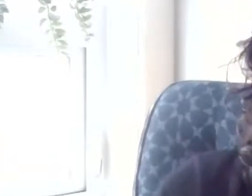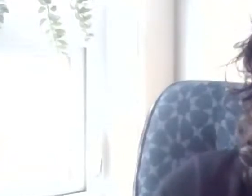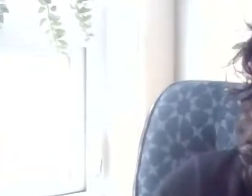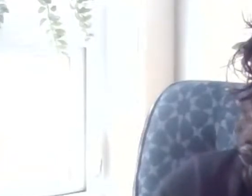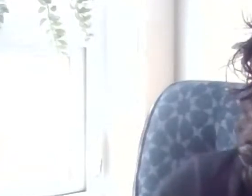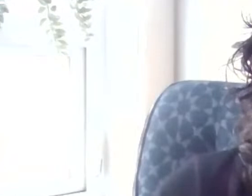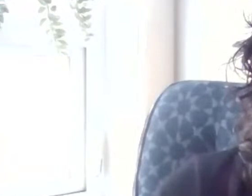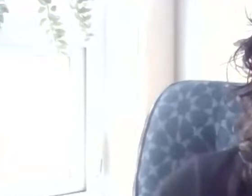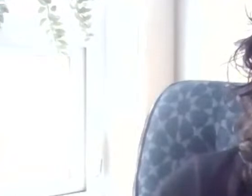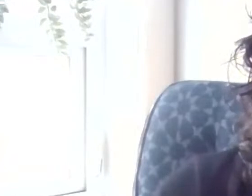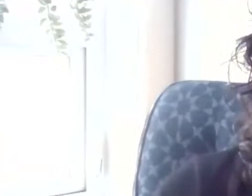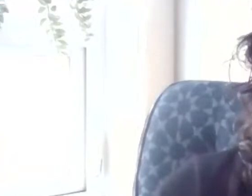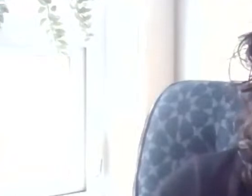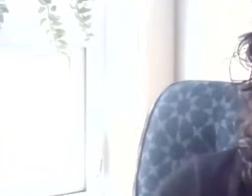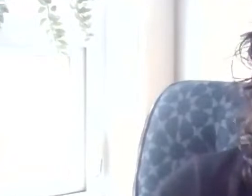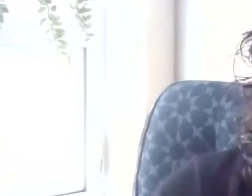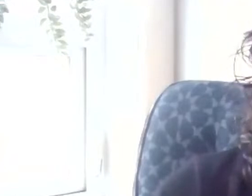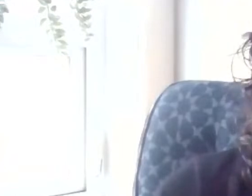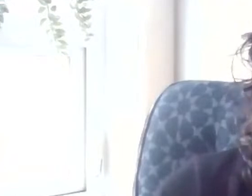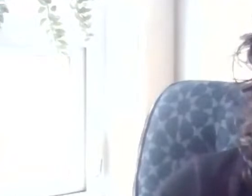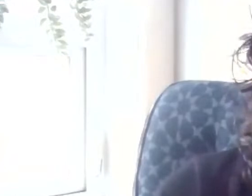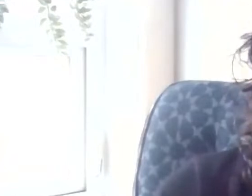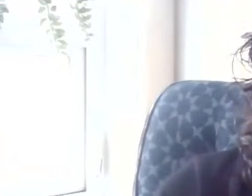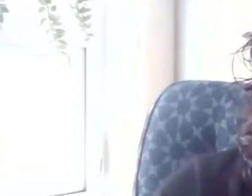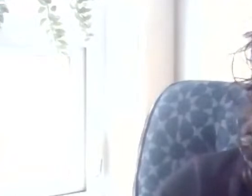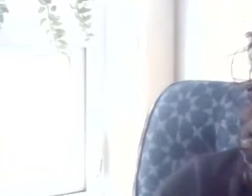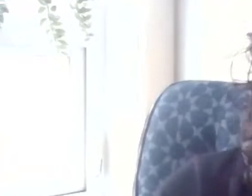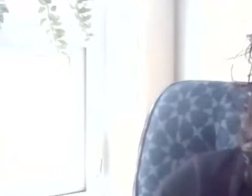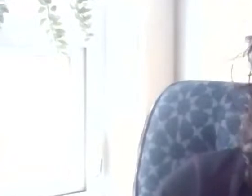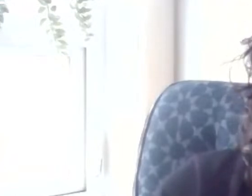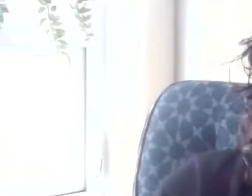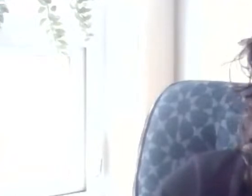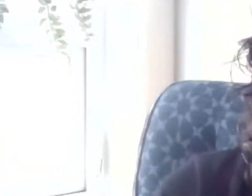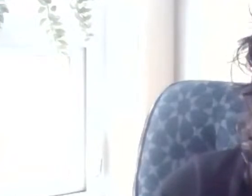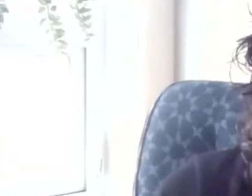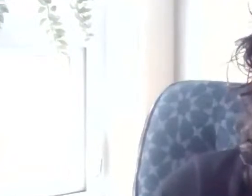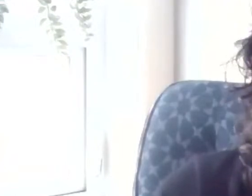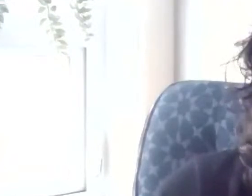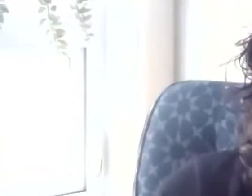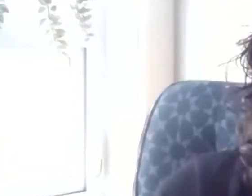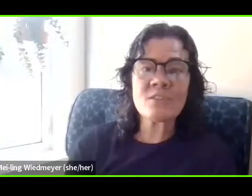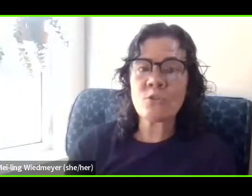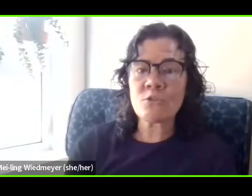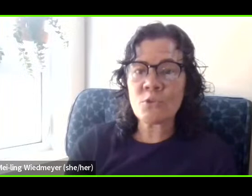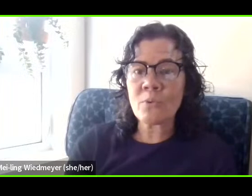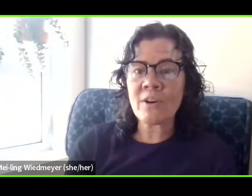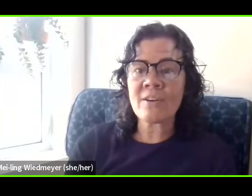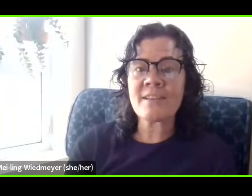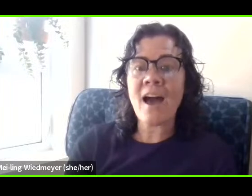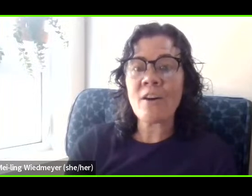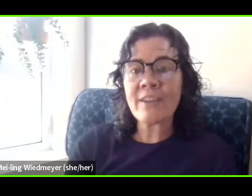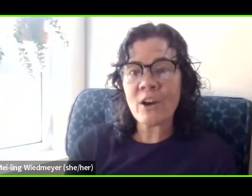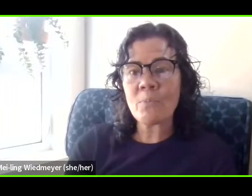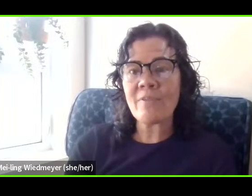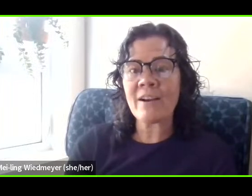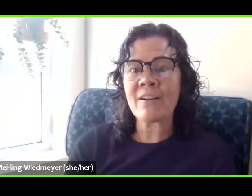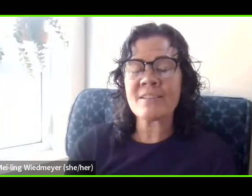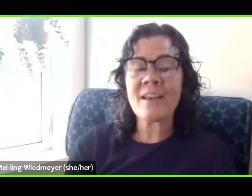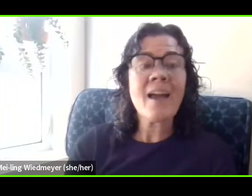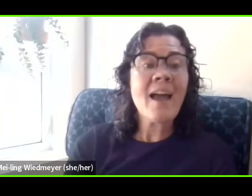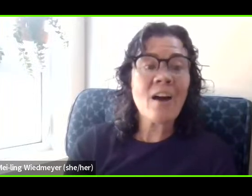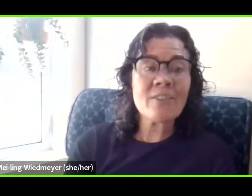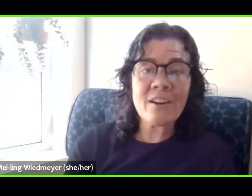In May of this year, I joined scores of mental health experts, doctors, nurses, social workers, healthcare